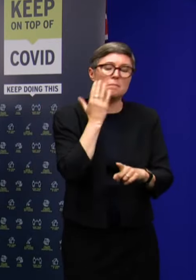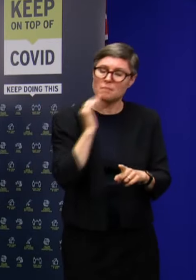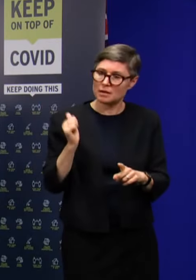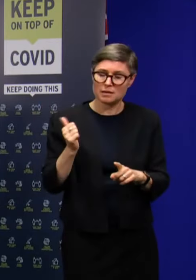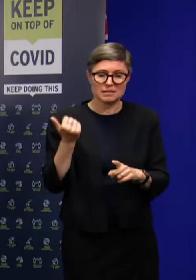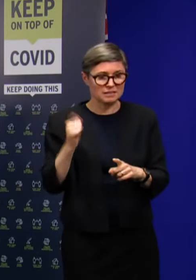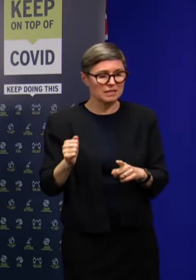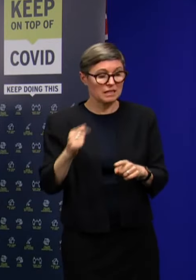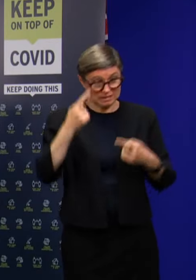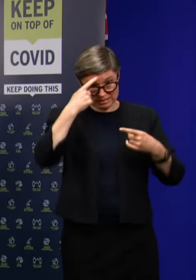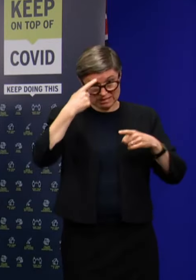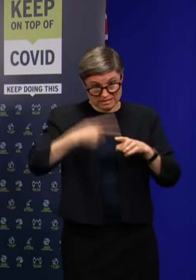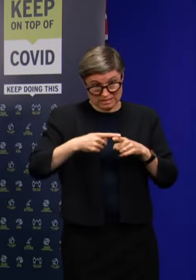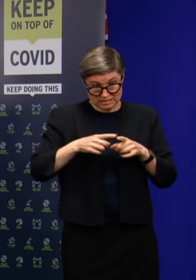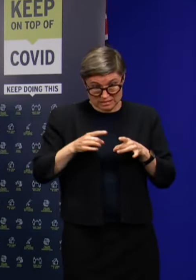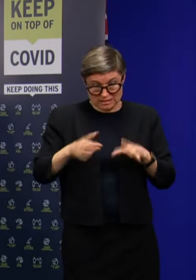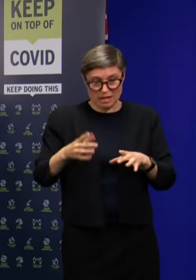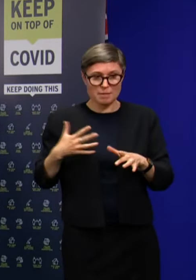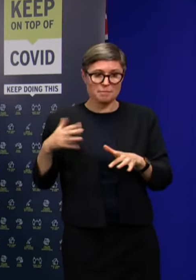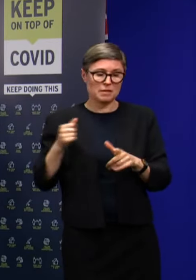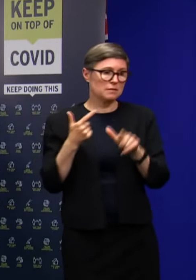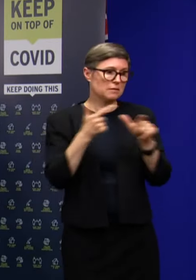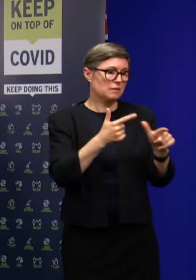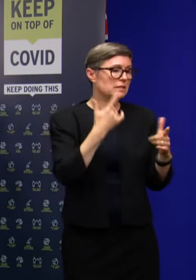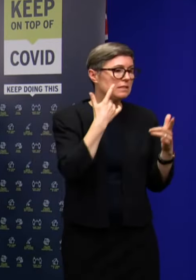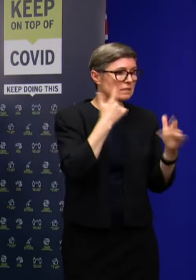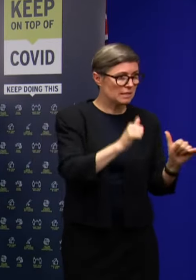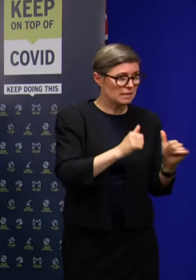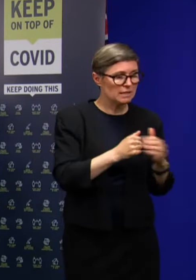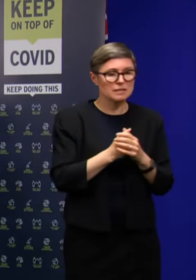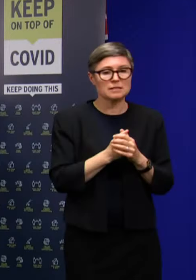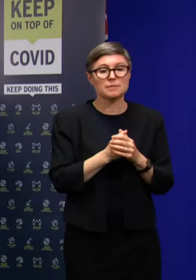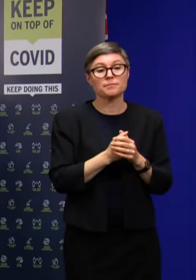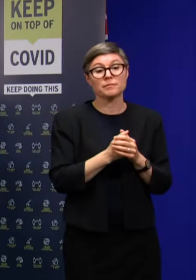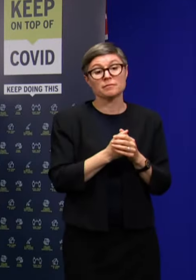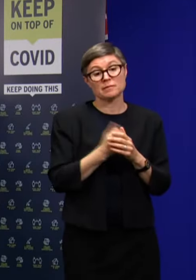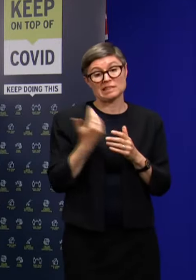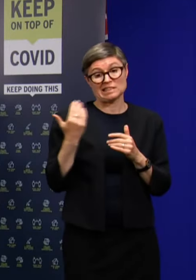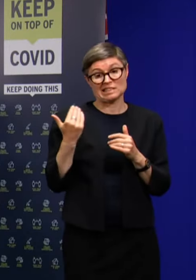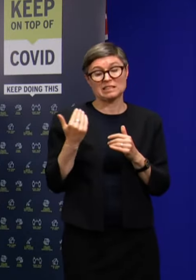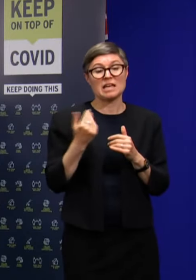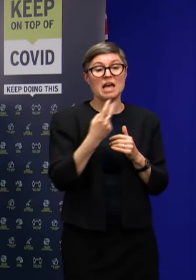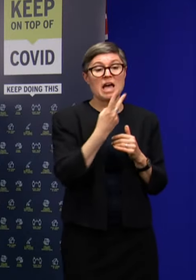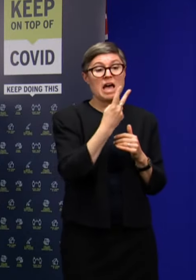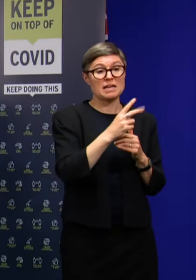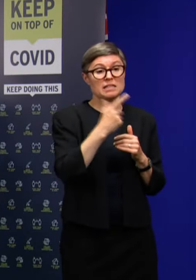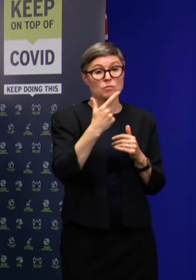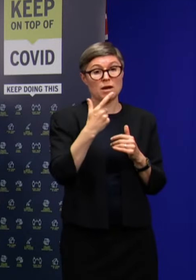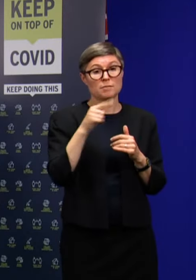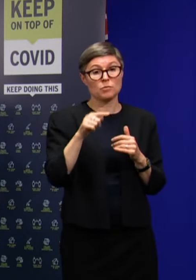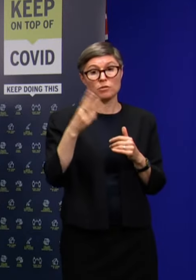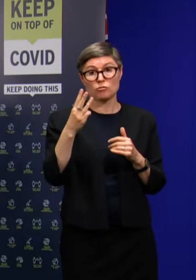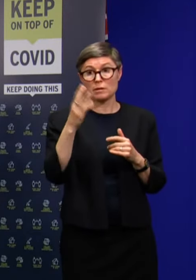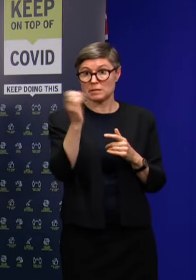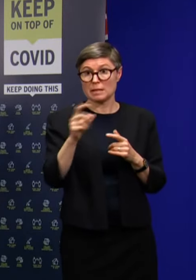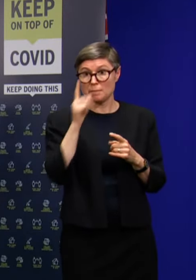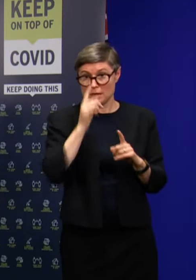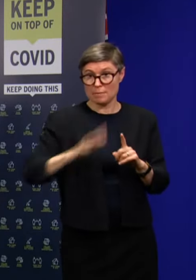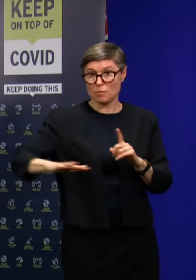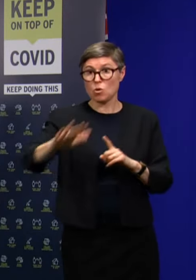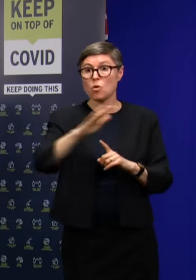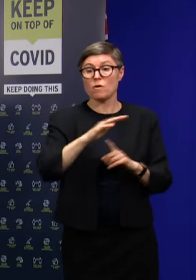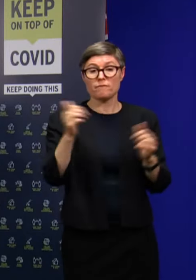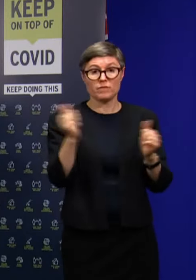On vaccination, as at the 13th of October, 81.3 per cent of Tasmanians have had a first dose of the vaccine and